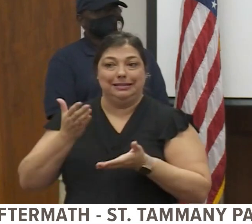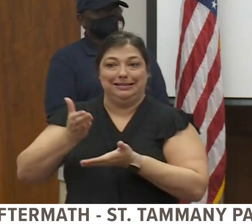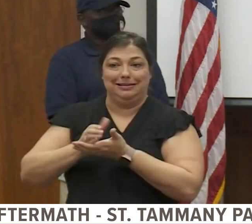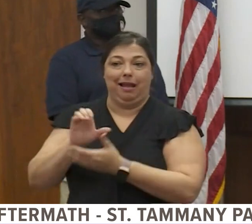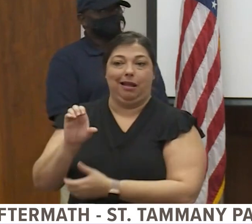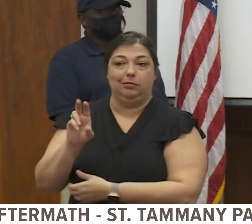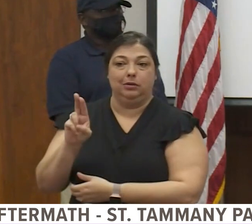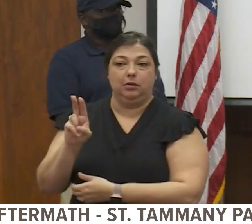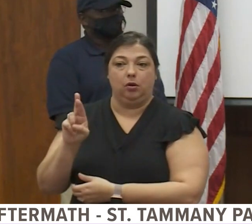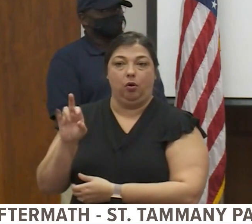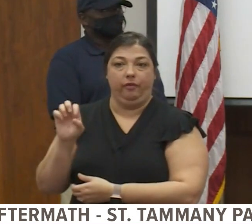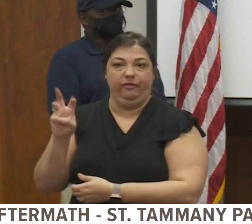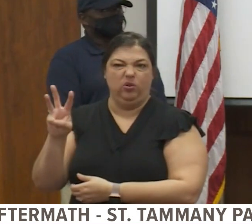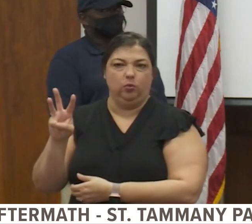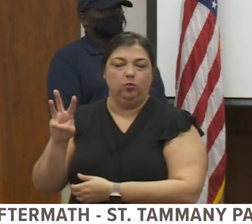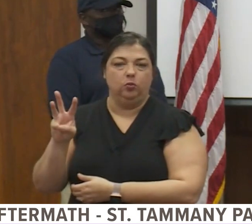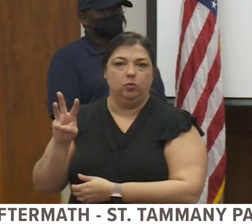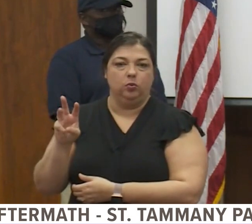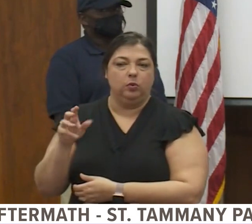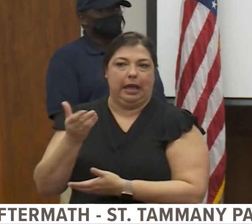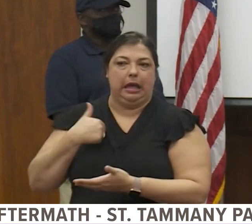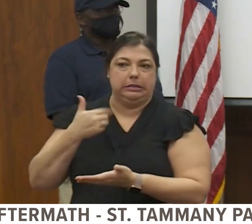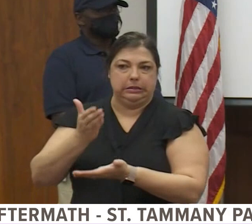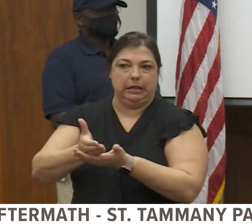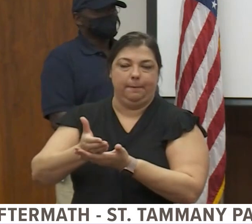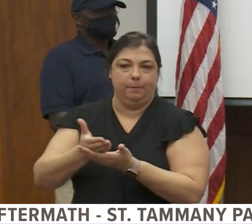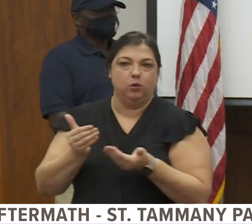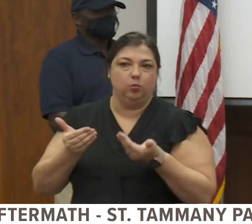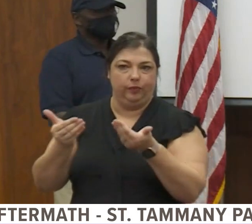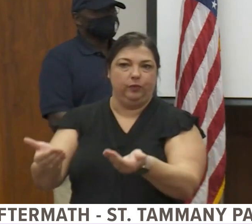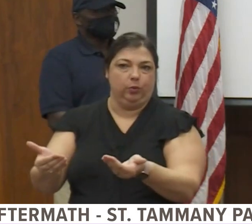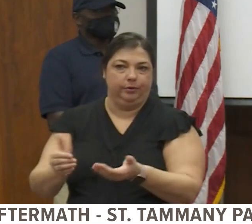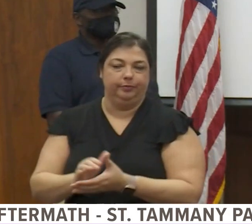curfew declaration moving forward.